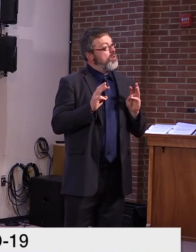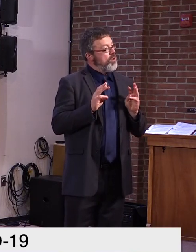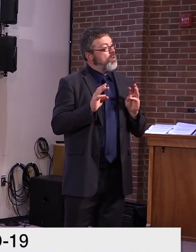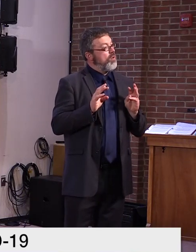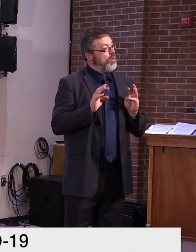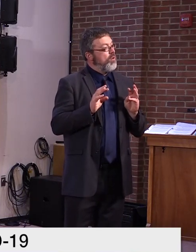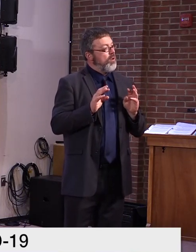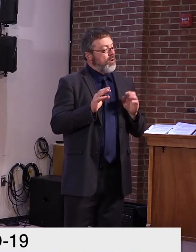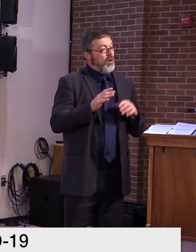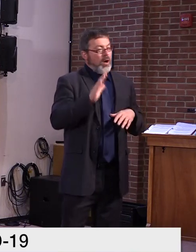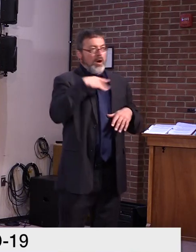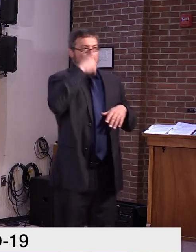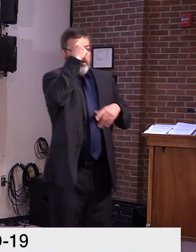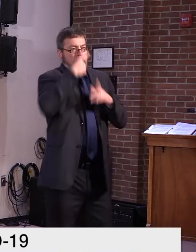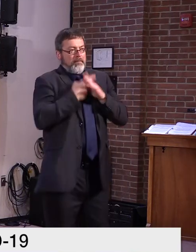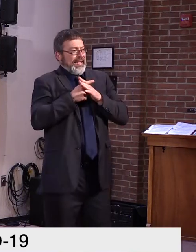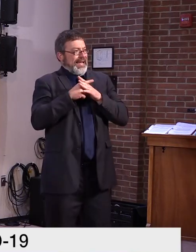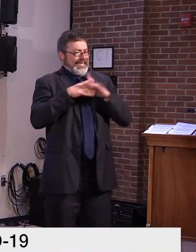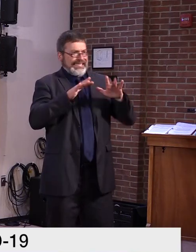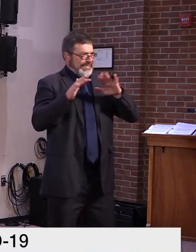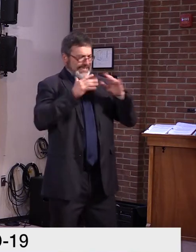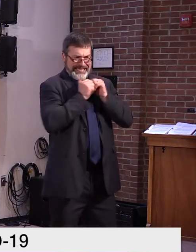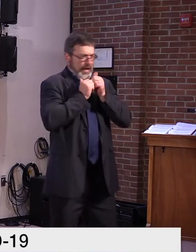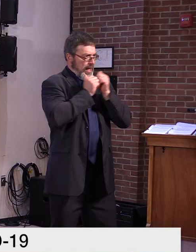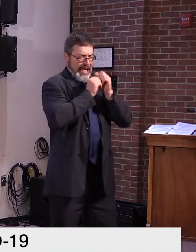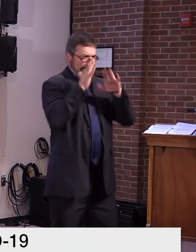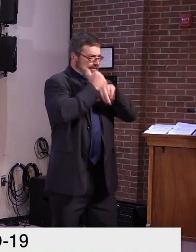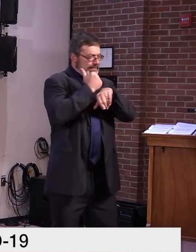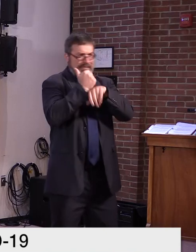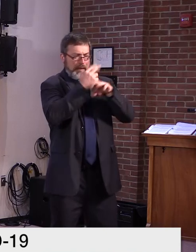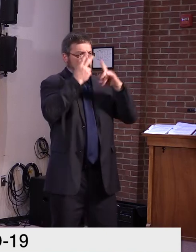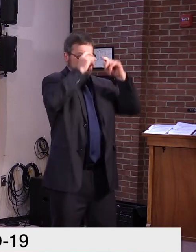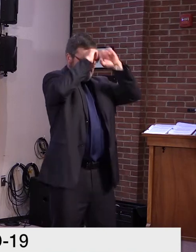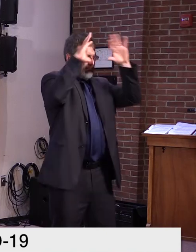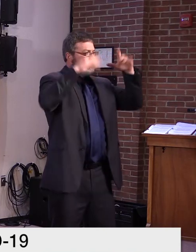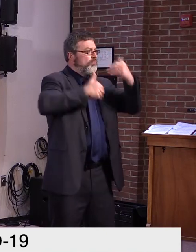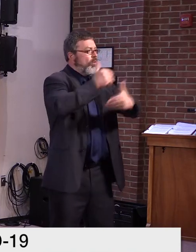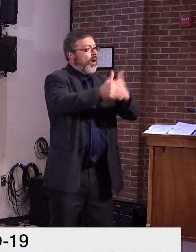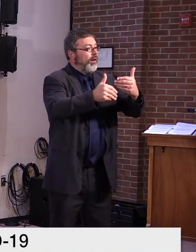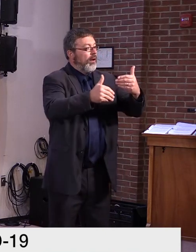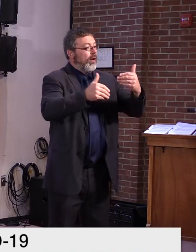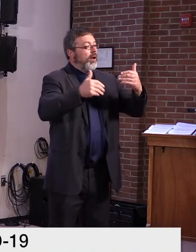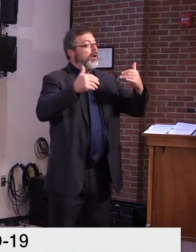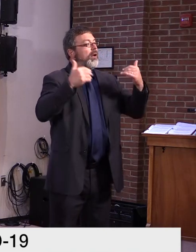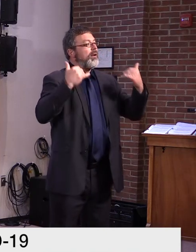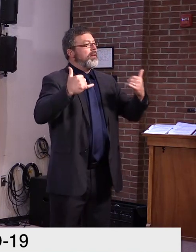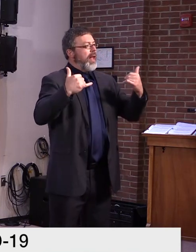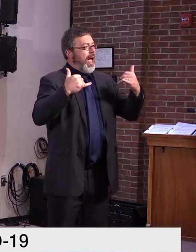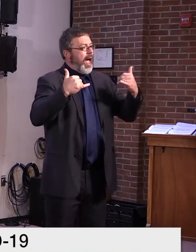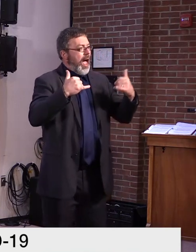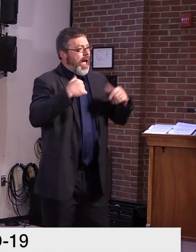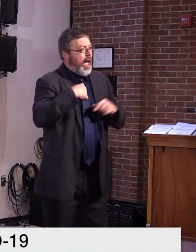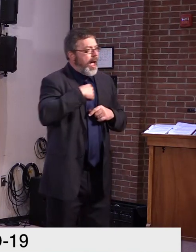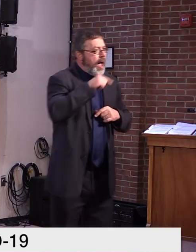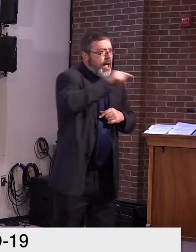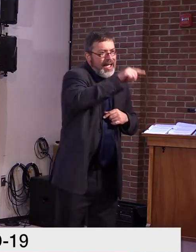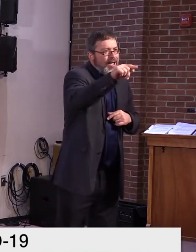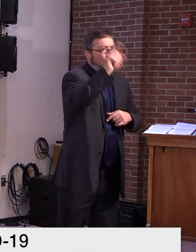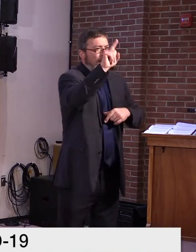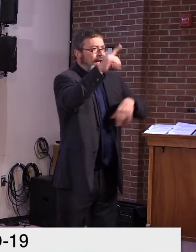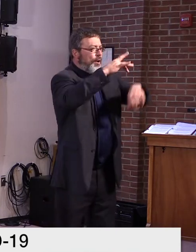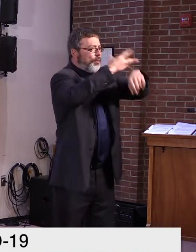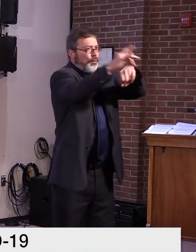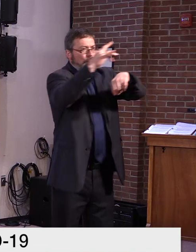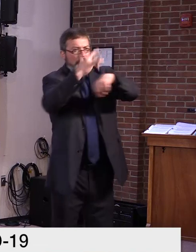strategically looking out through the state, um, to see where there are gaps and waiting,